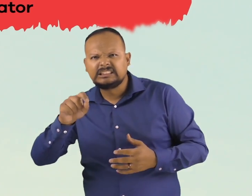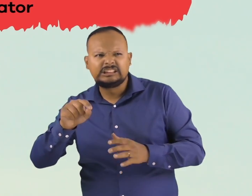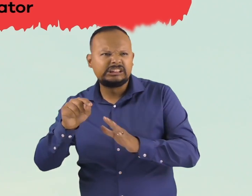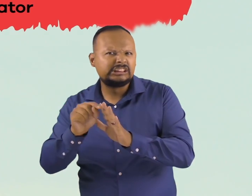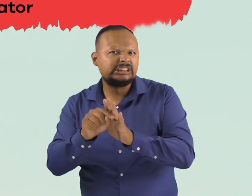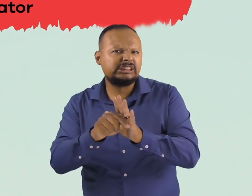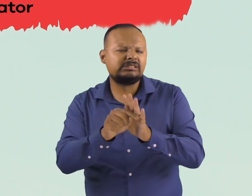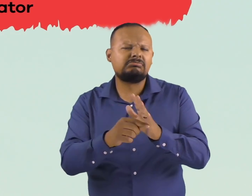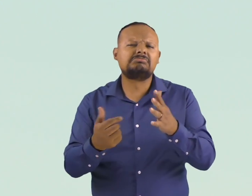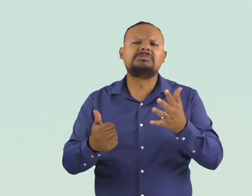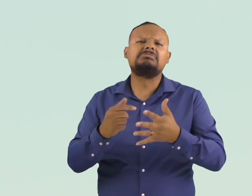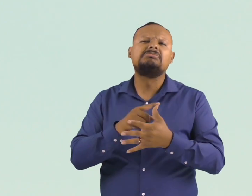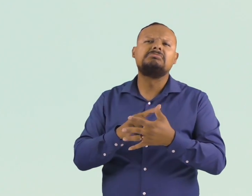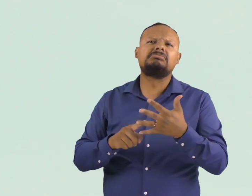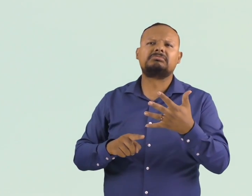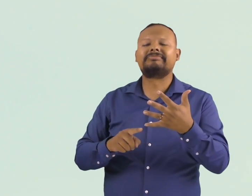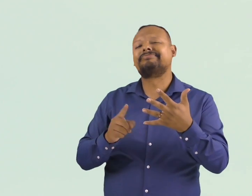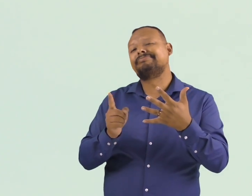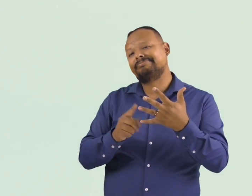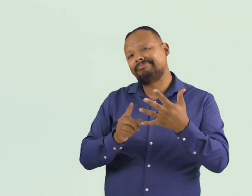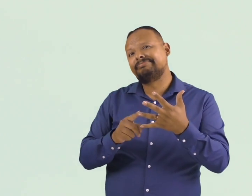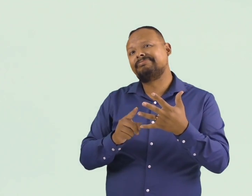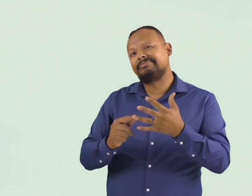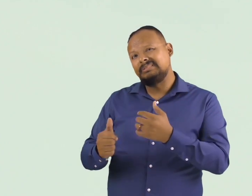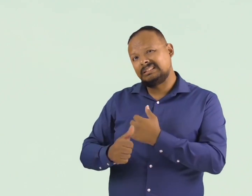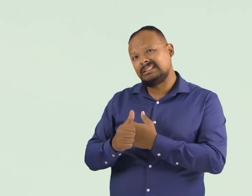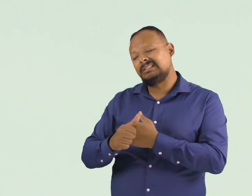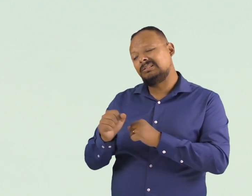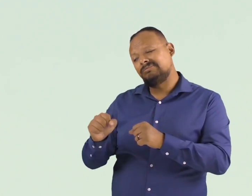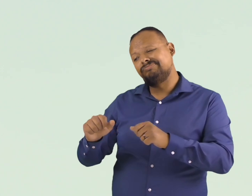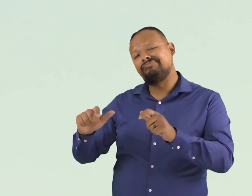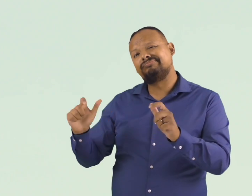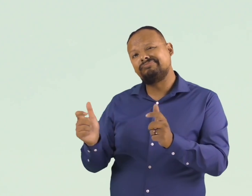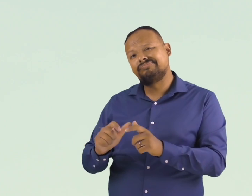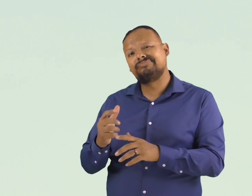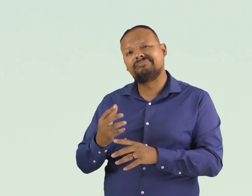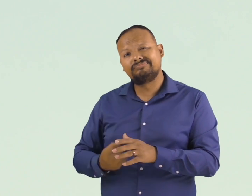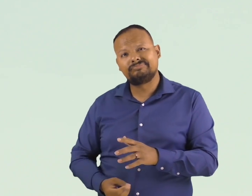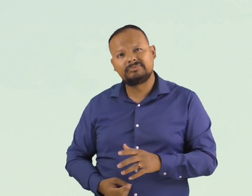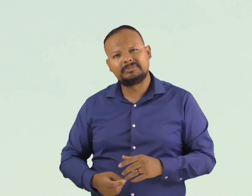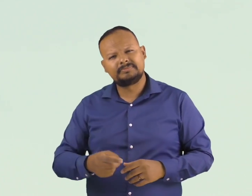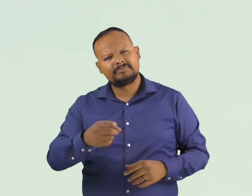is D. Endangered Well done, Bird Brainiacs!